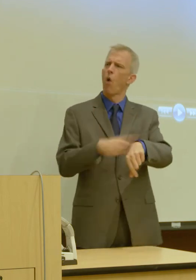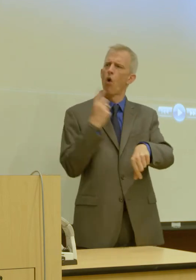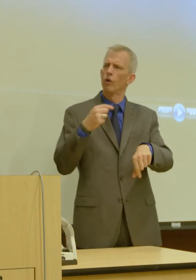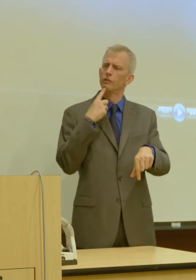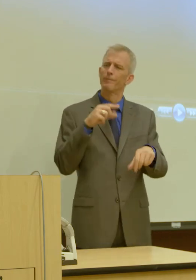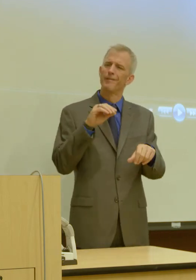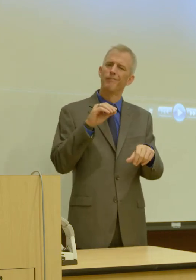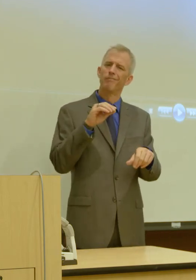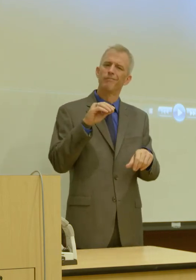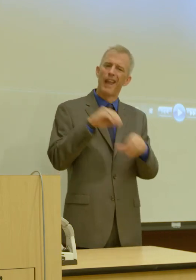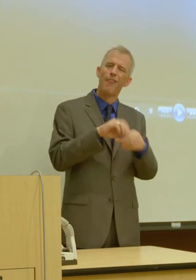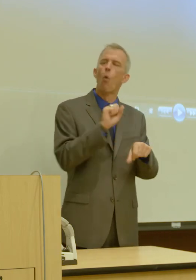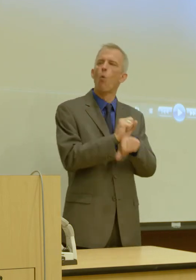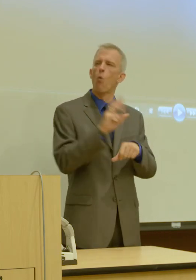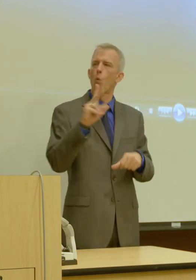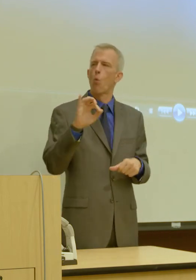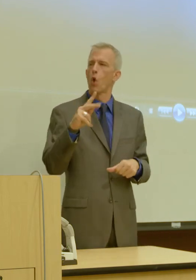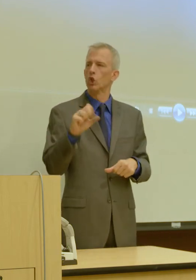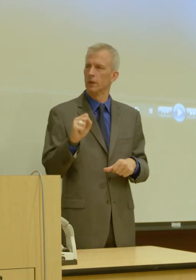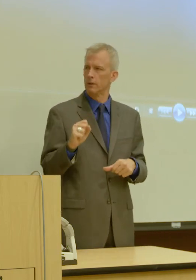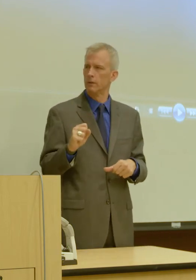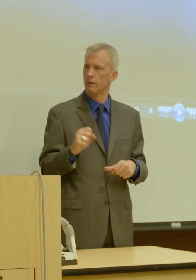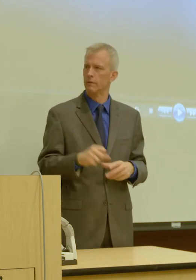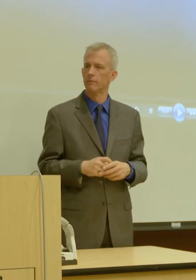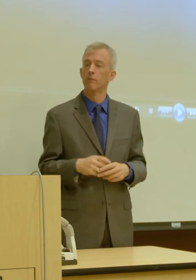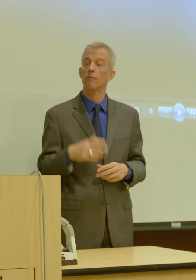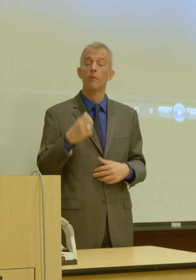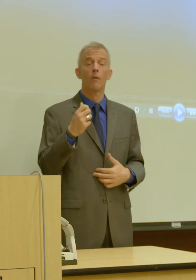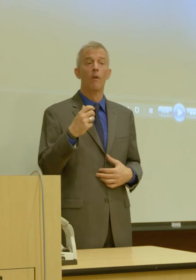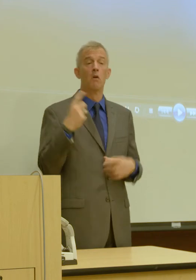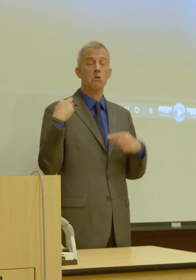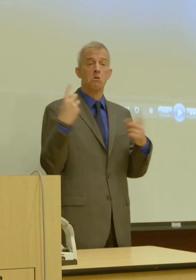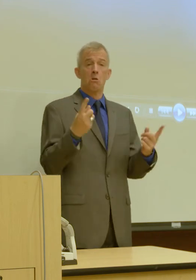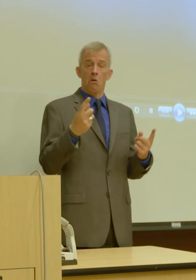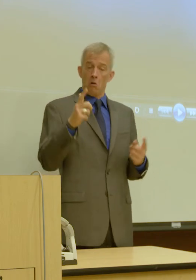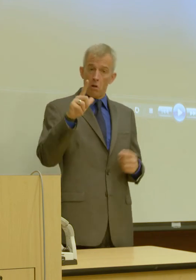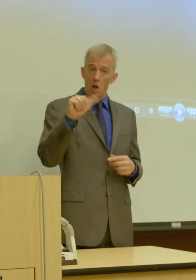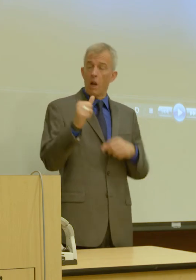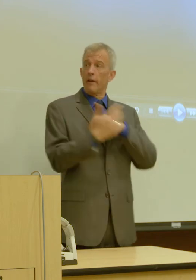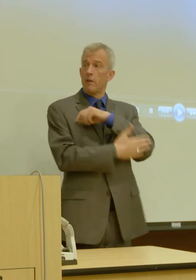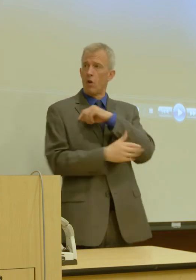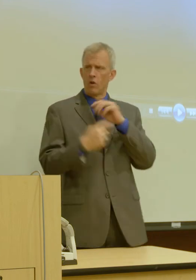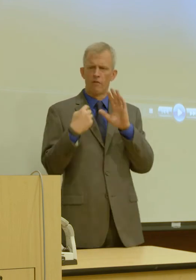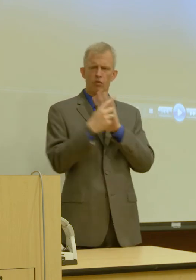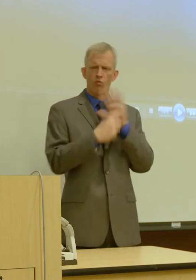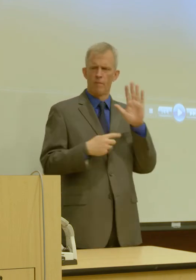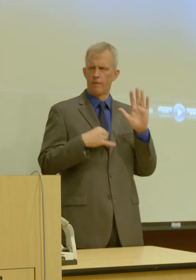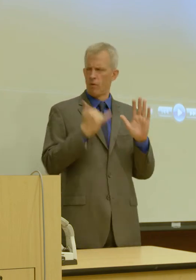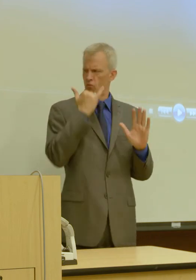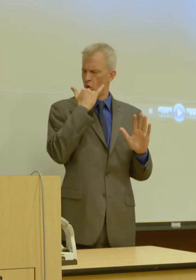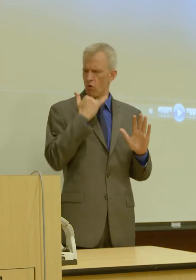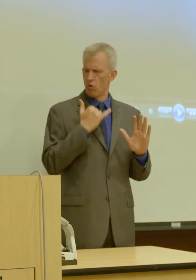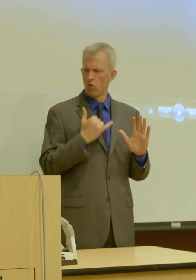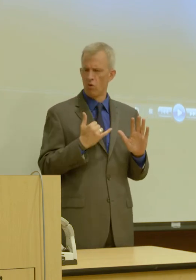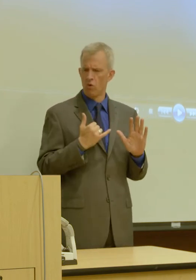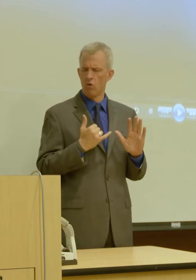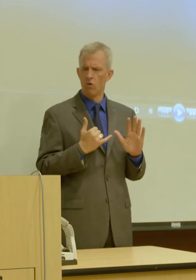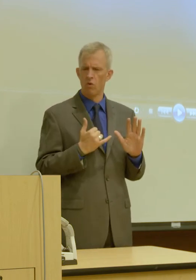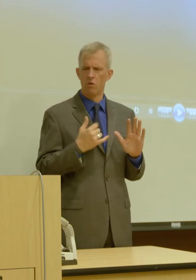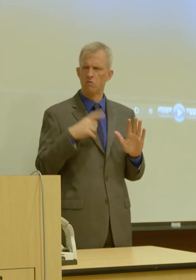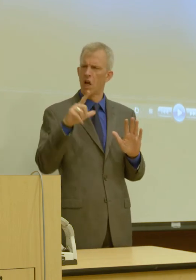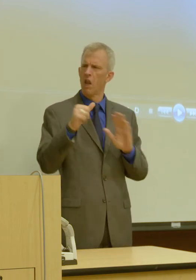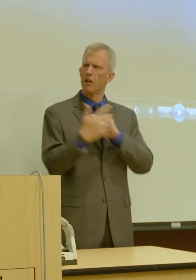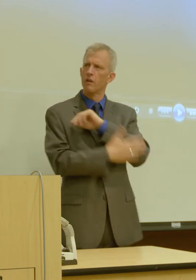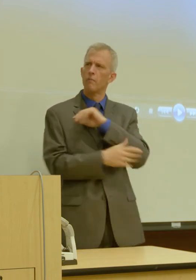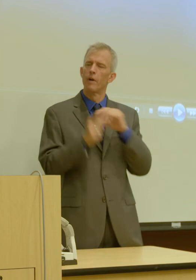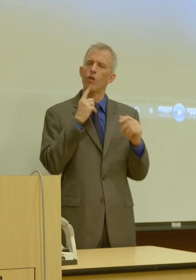about that process? So, LA County, um, you have to correct me if I'm wrong, has been, um, they've been